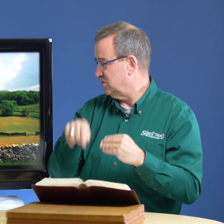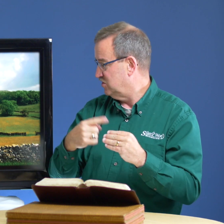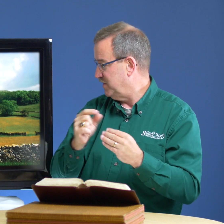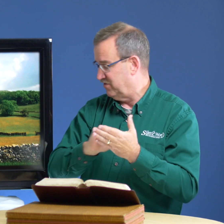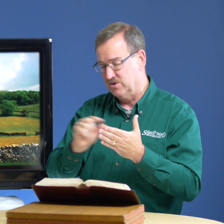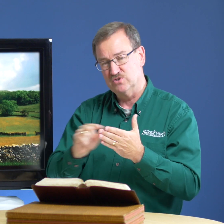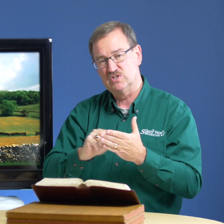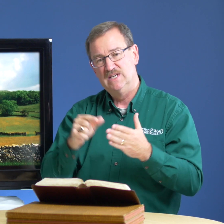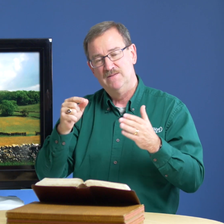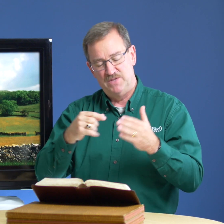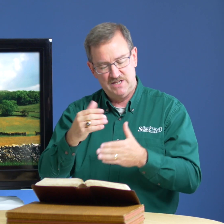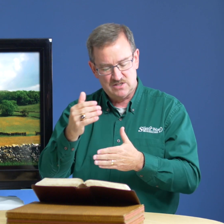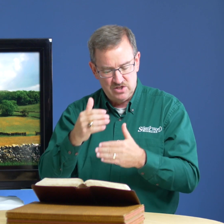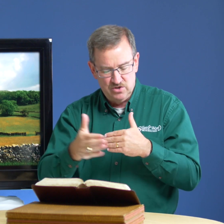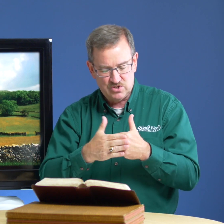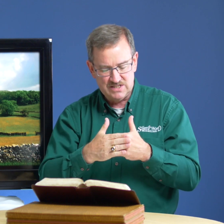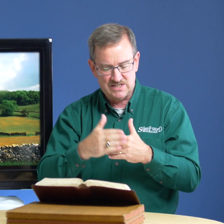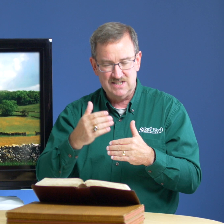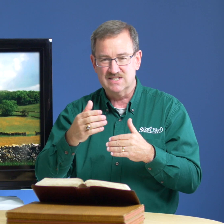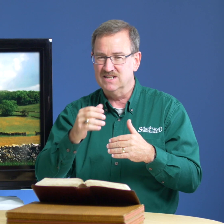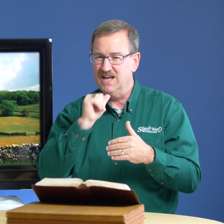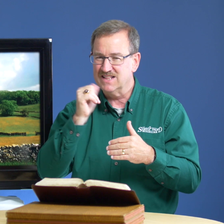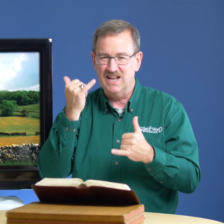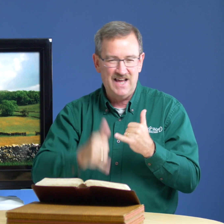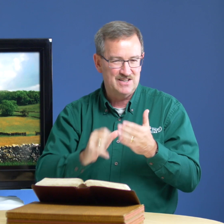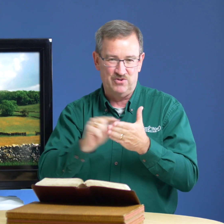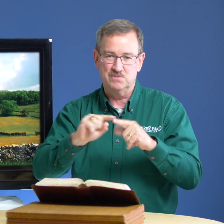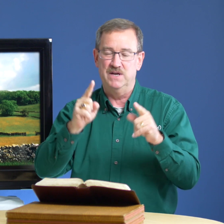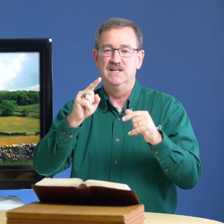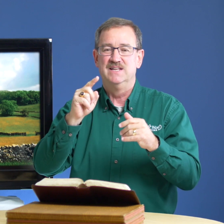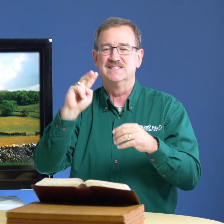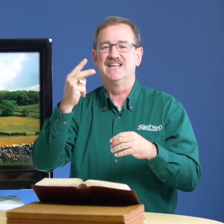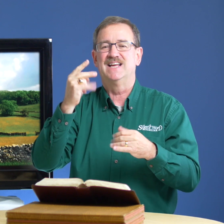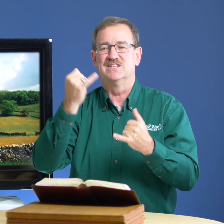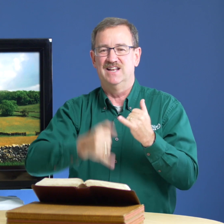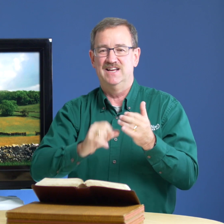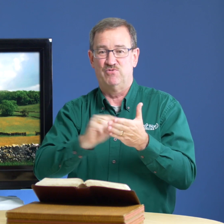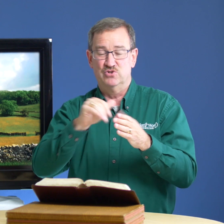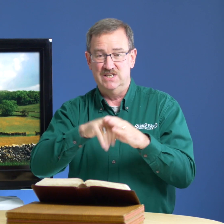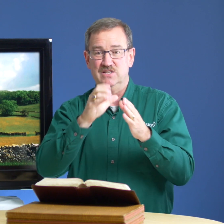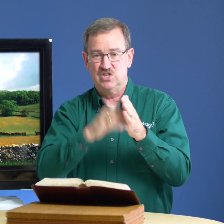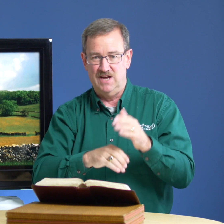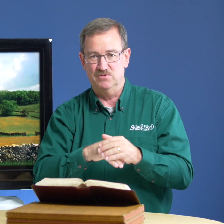talk to you about a verse that is close it's it's not the last verse but second to last verse in the chapter